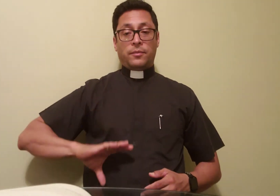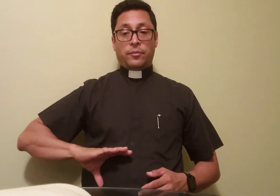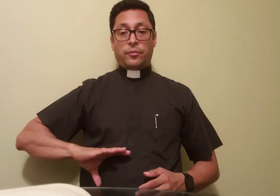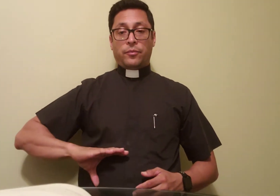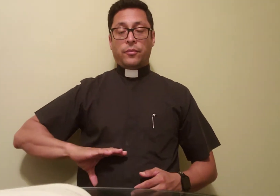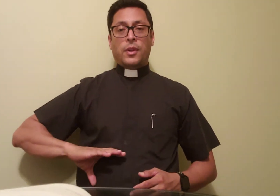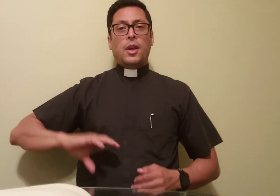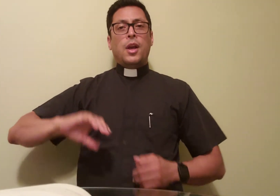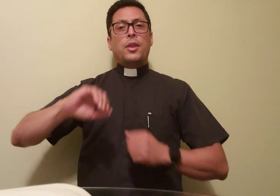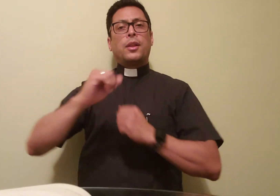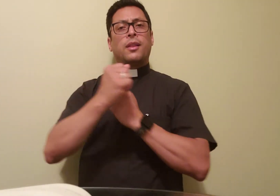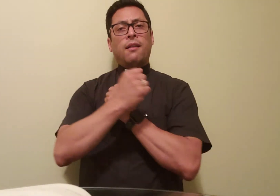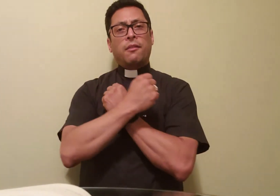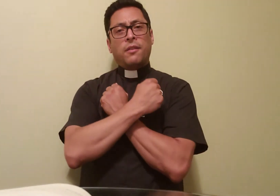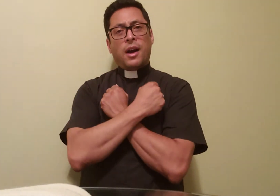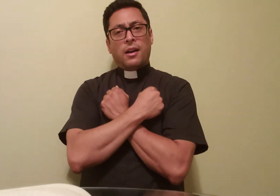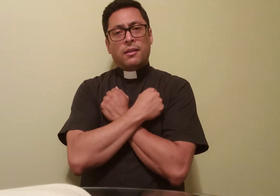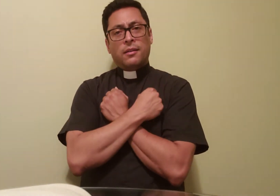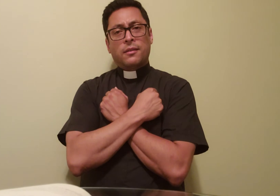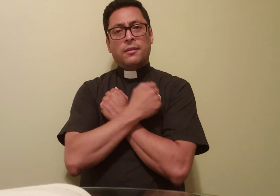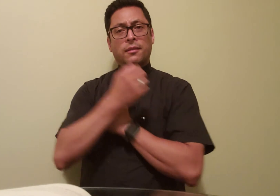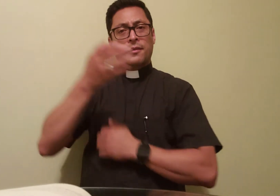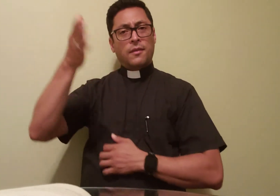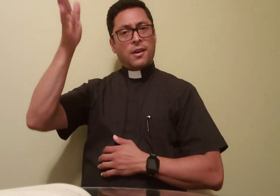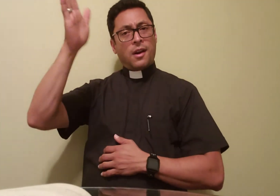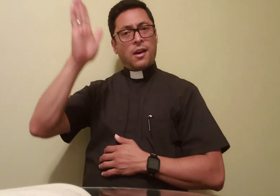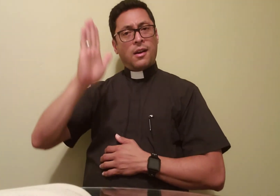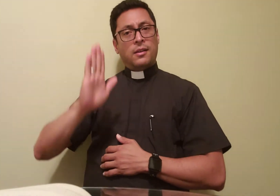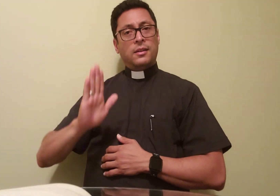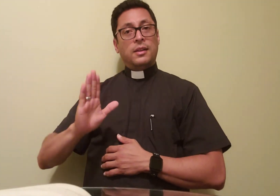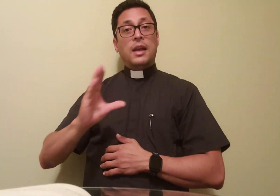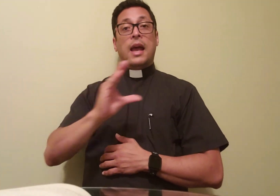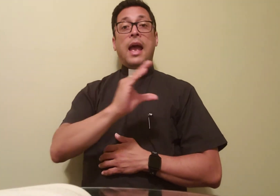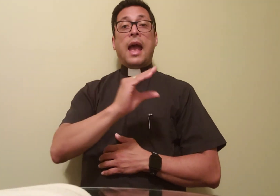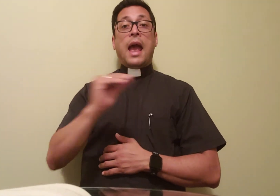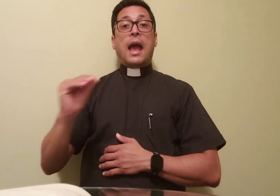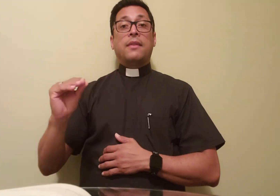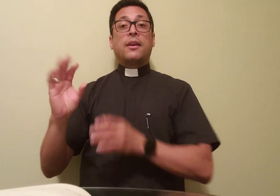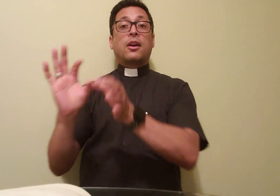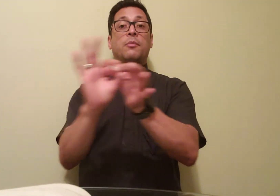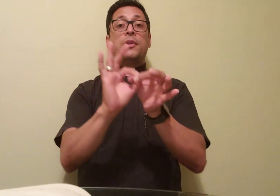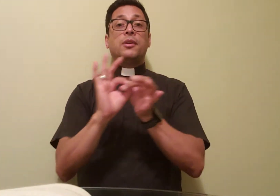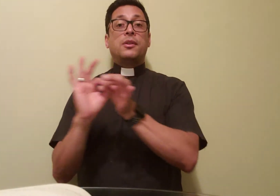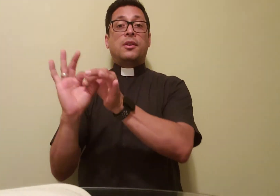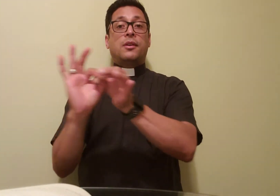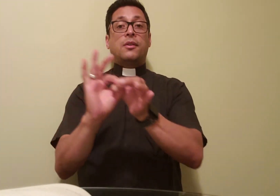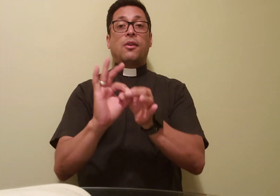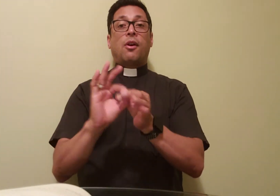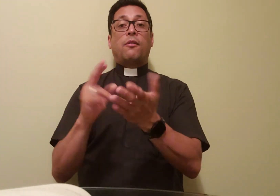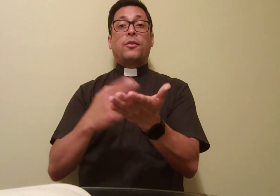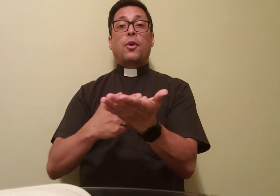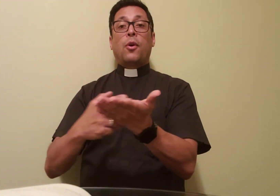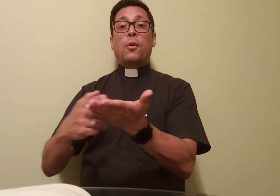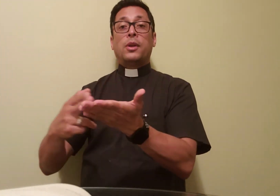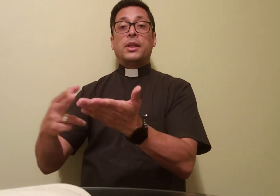the love of God, and the communion of the Holy